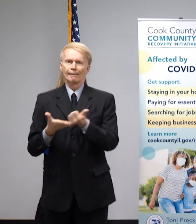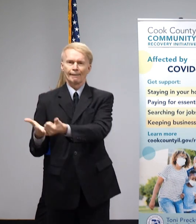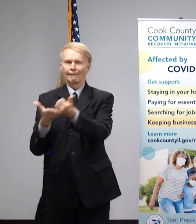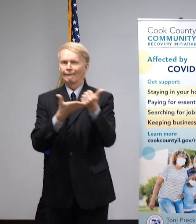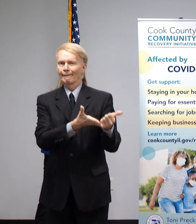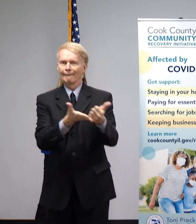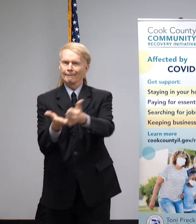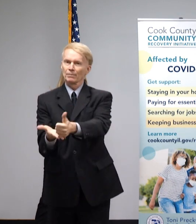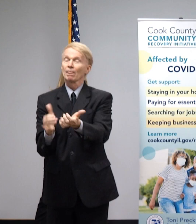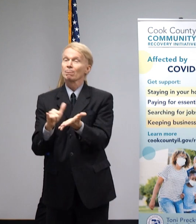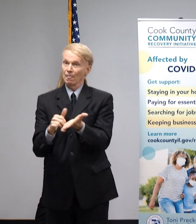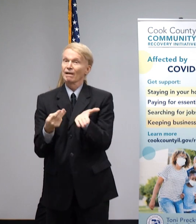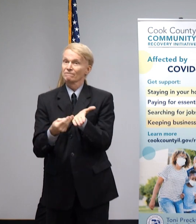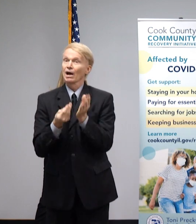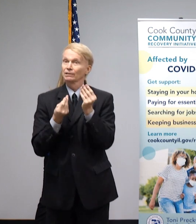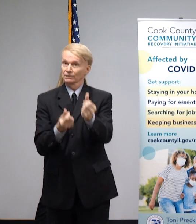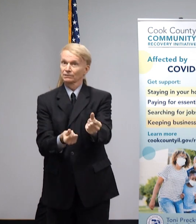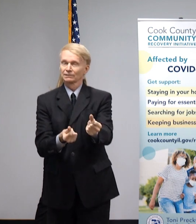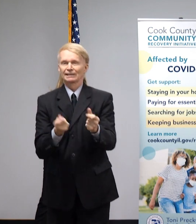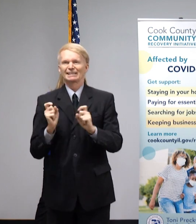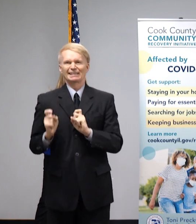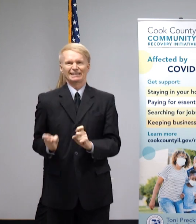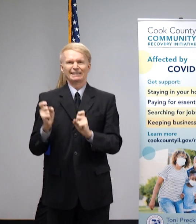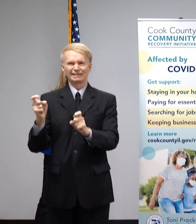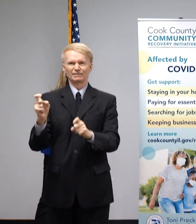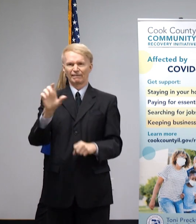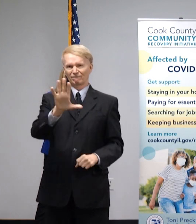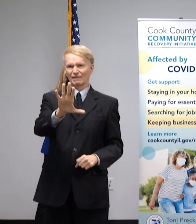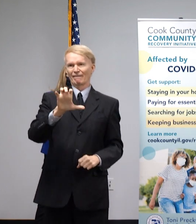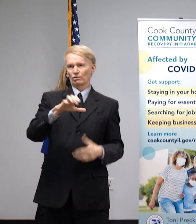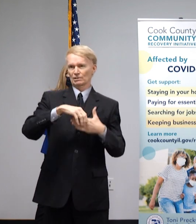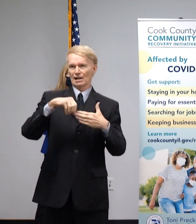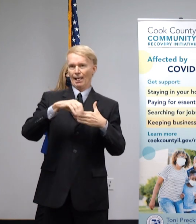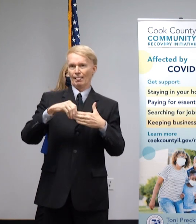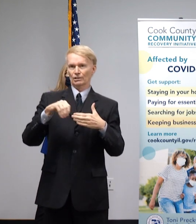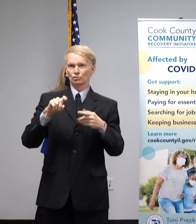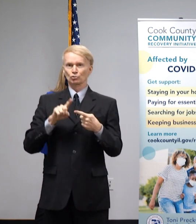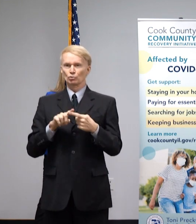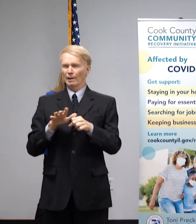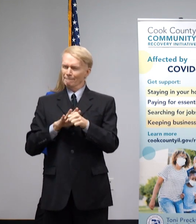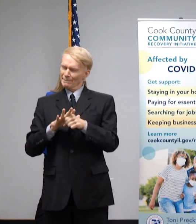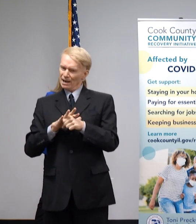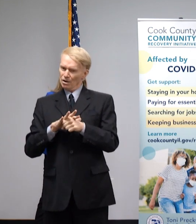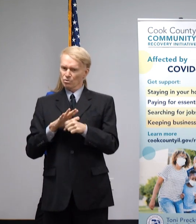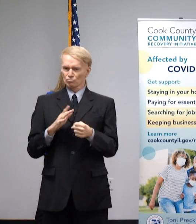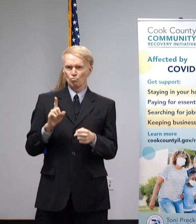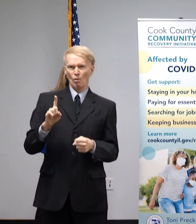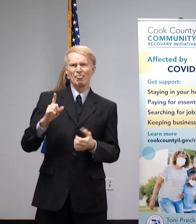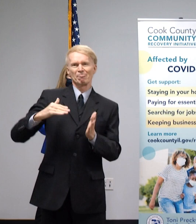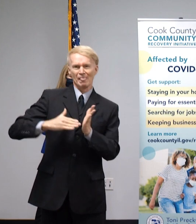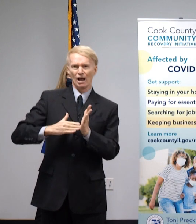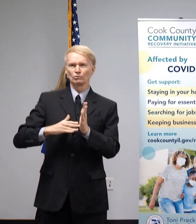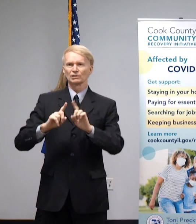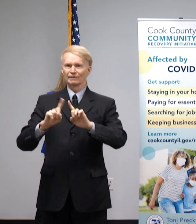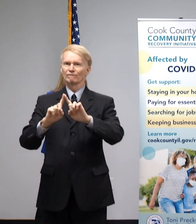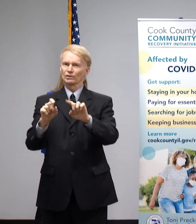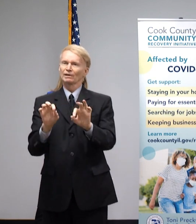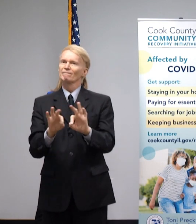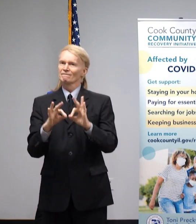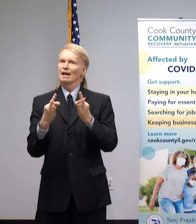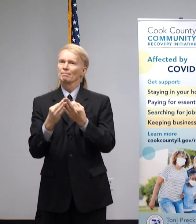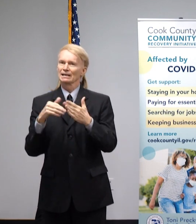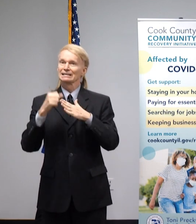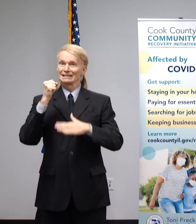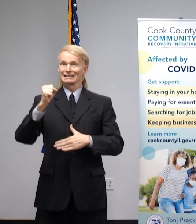fund allowed for the distribution of $500 to at least 1,000 South suburban families in